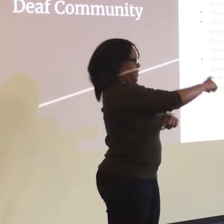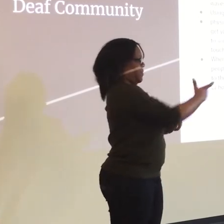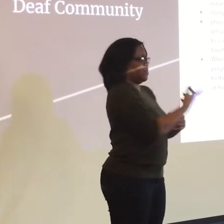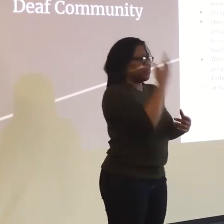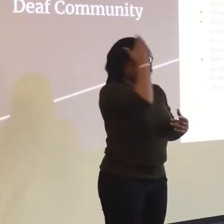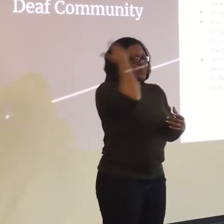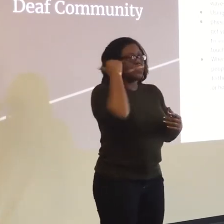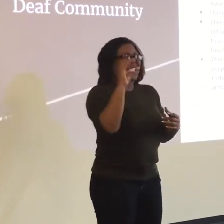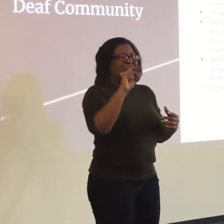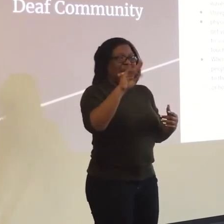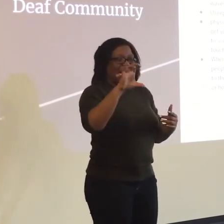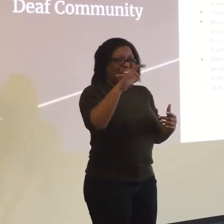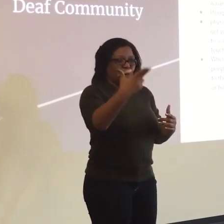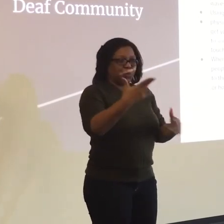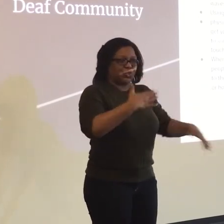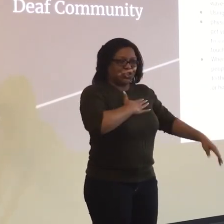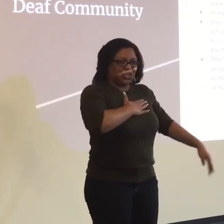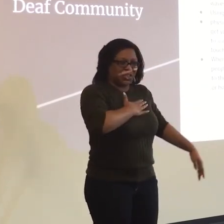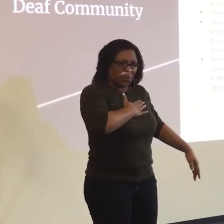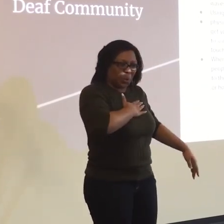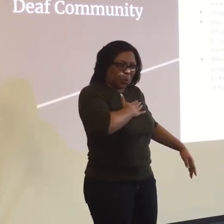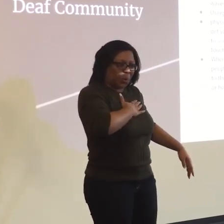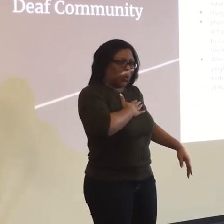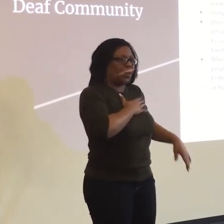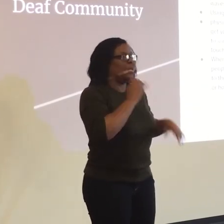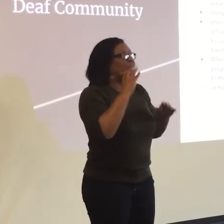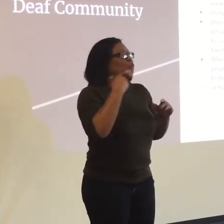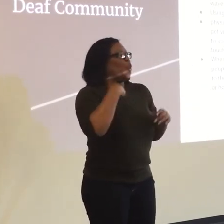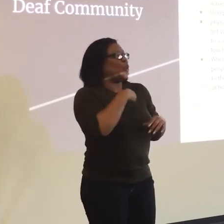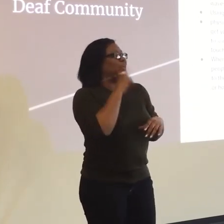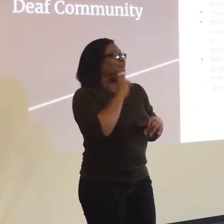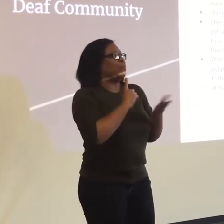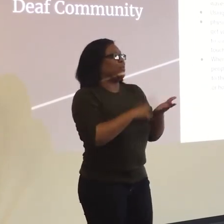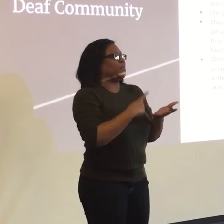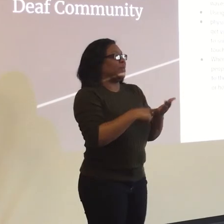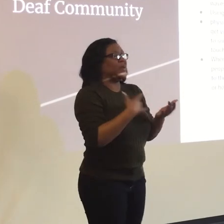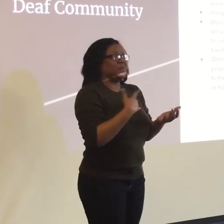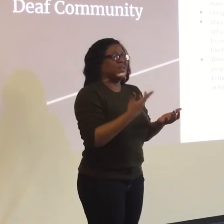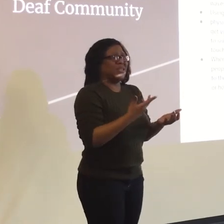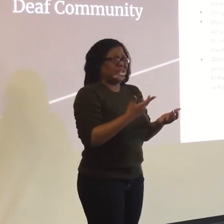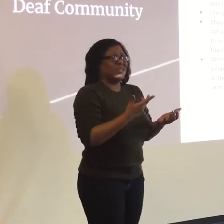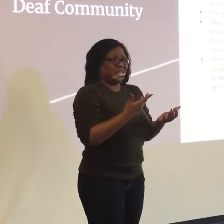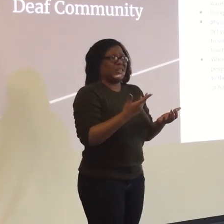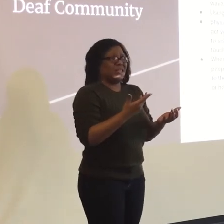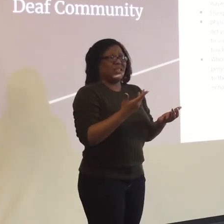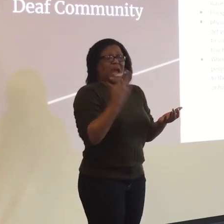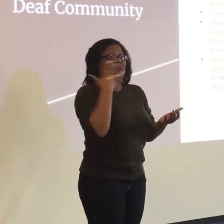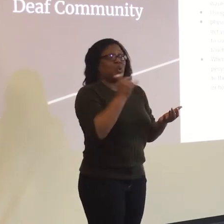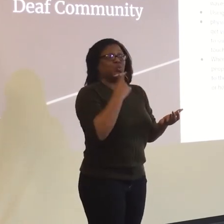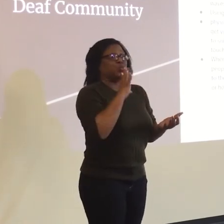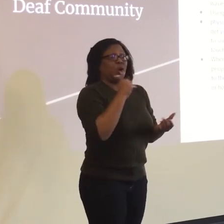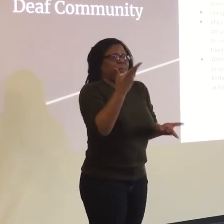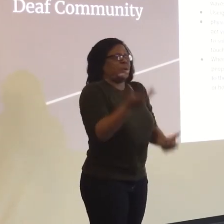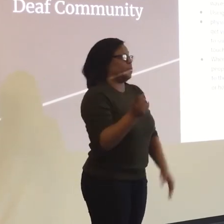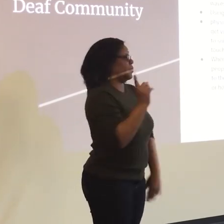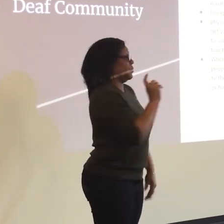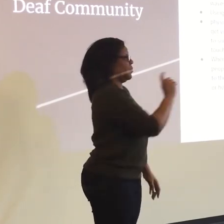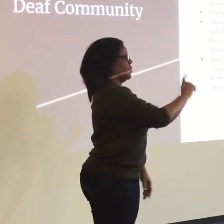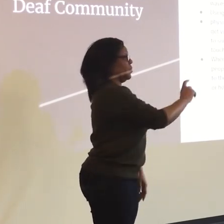we're in a rush. But sometimes it also hurts when we see someone else that we're trying to teach and they walk off on